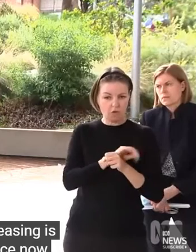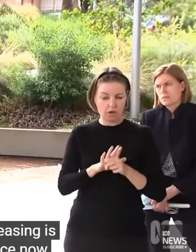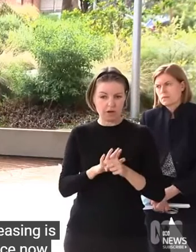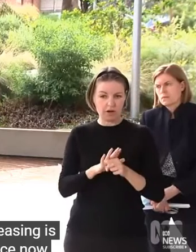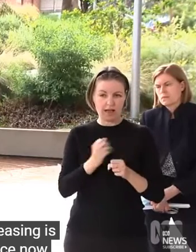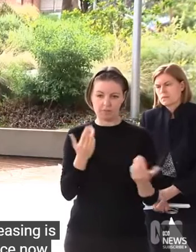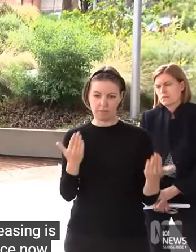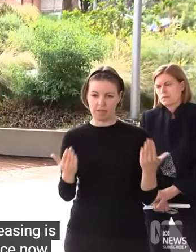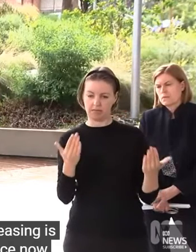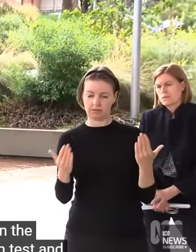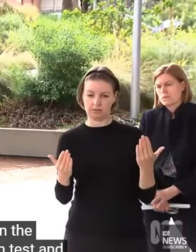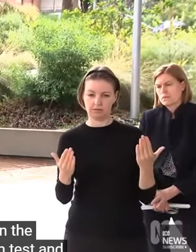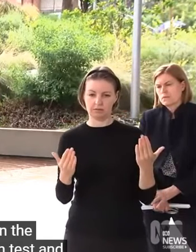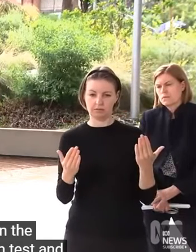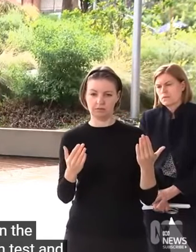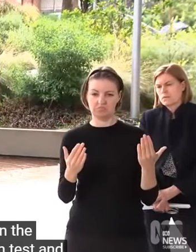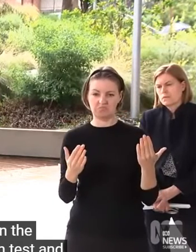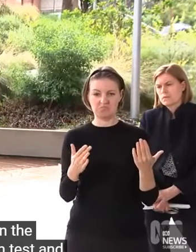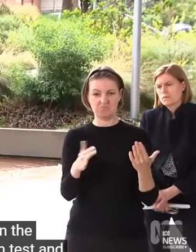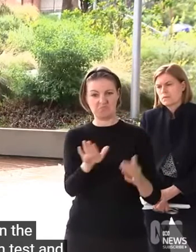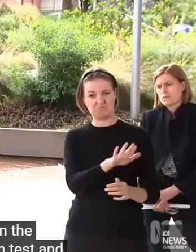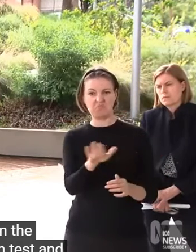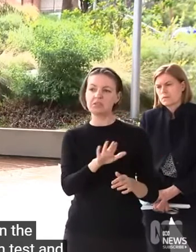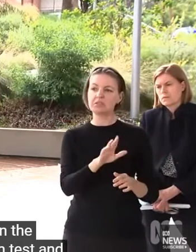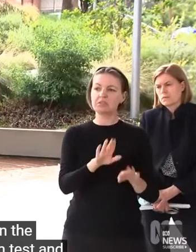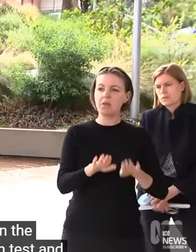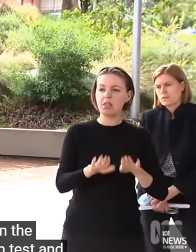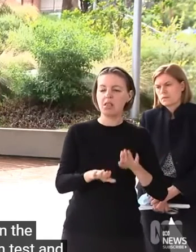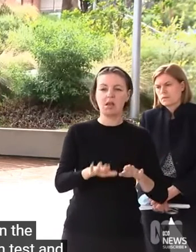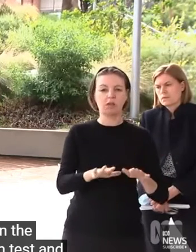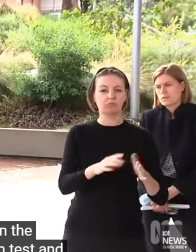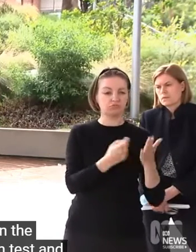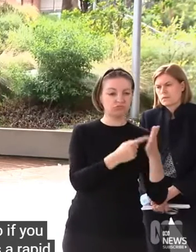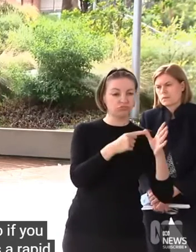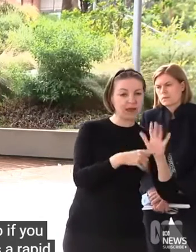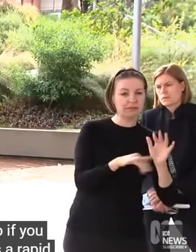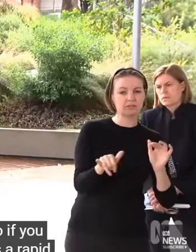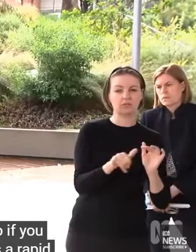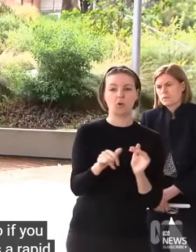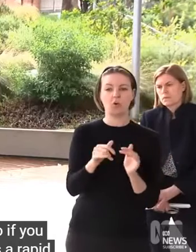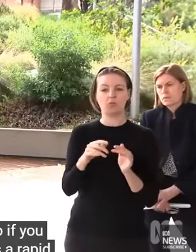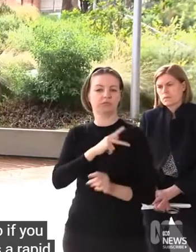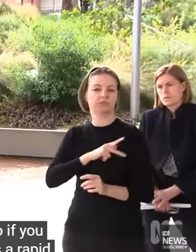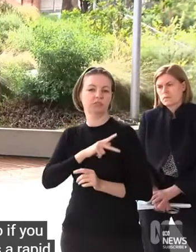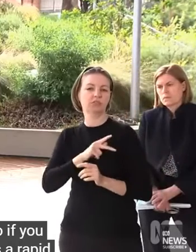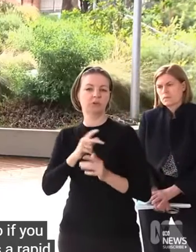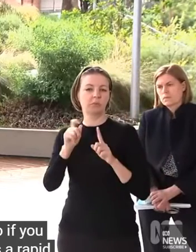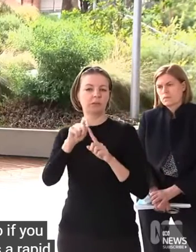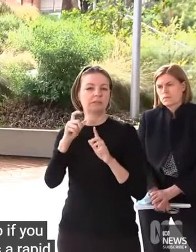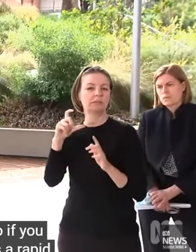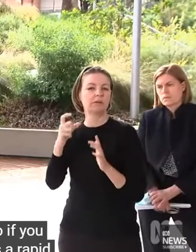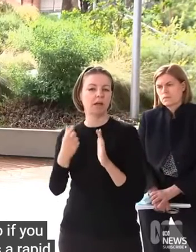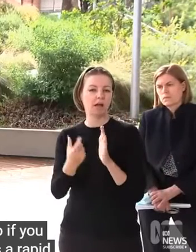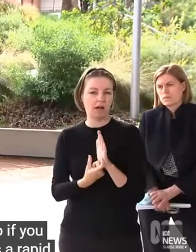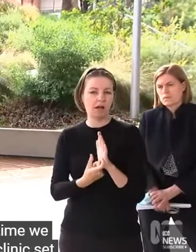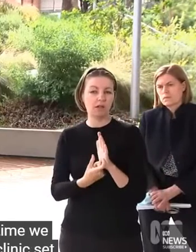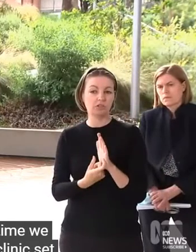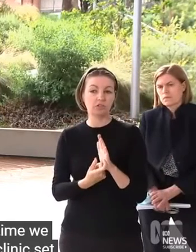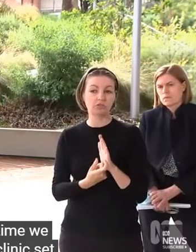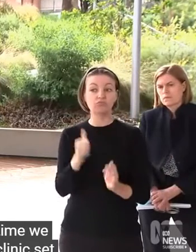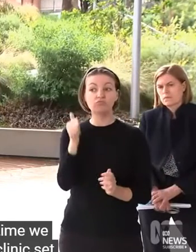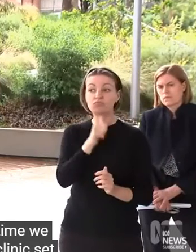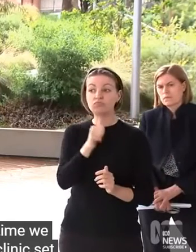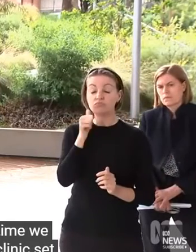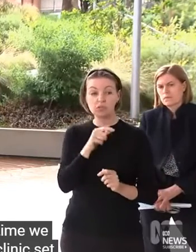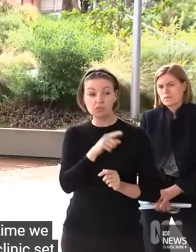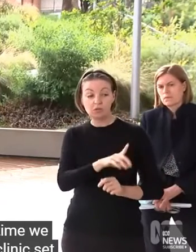if you aren't able to access a rapid antigen test at this time, we still have those free clinics set up across